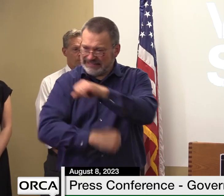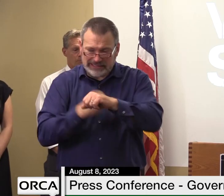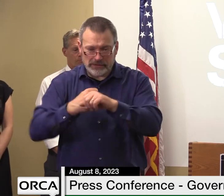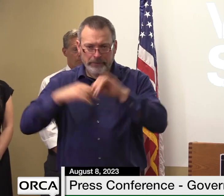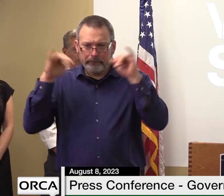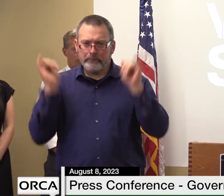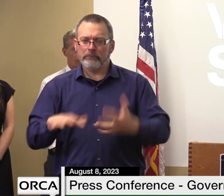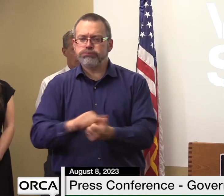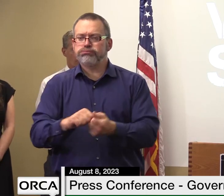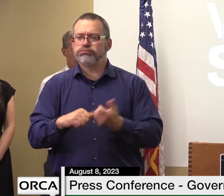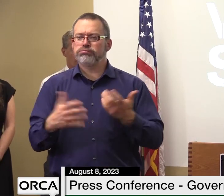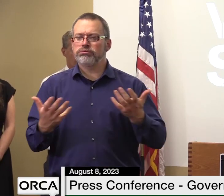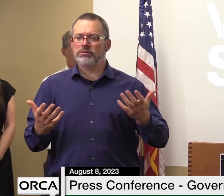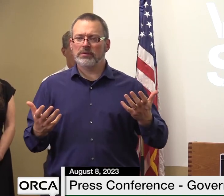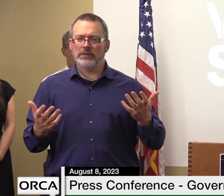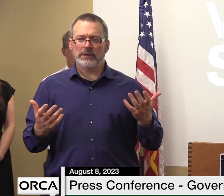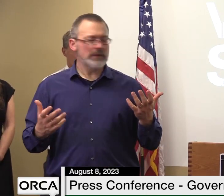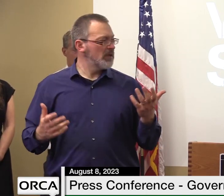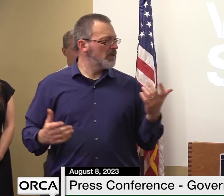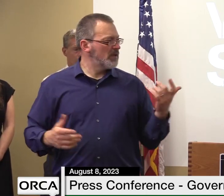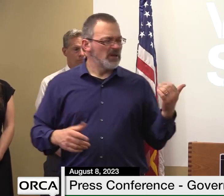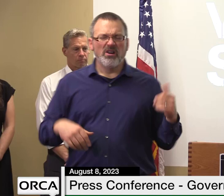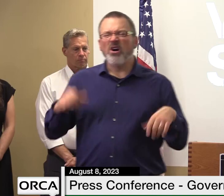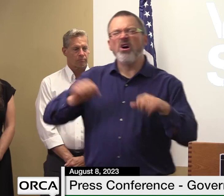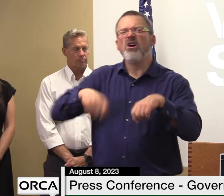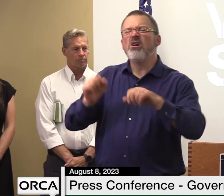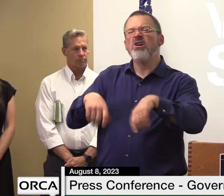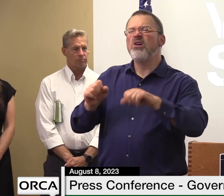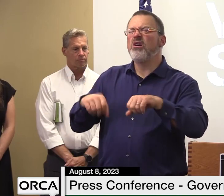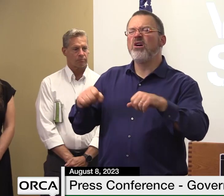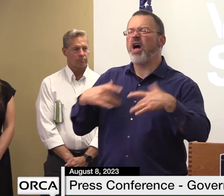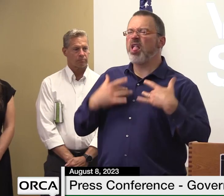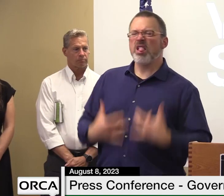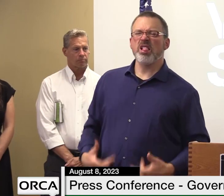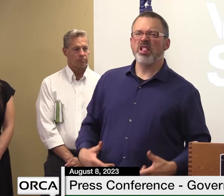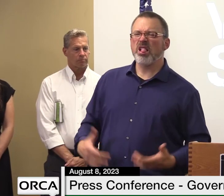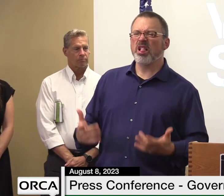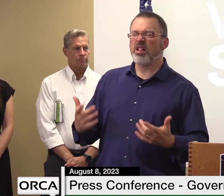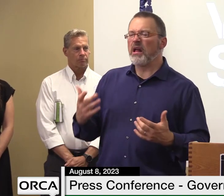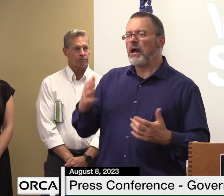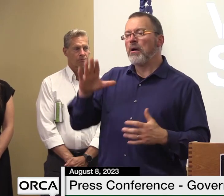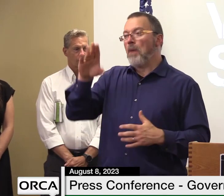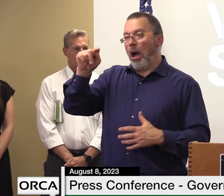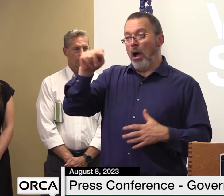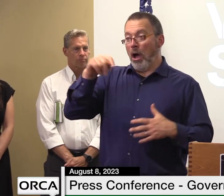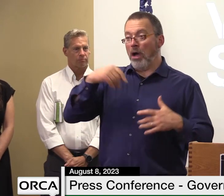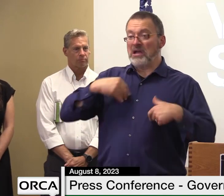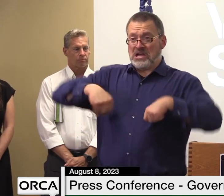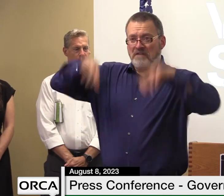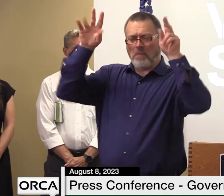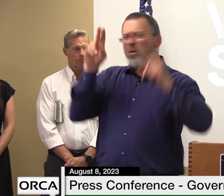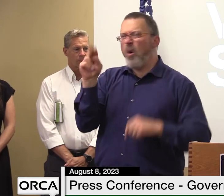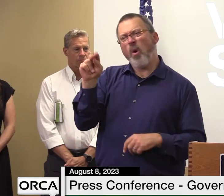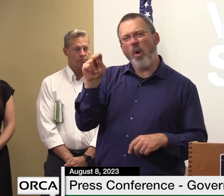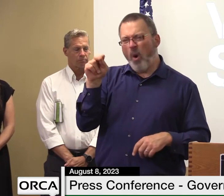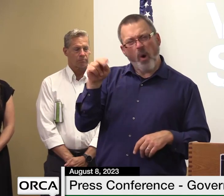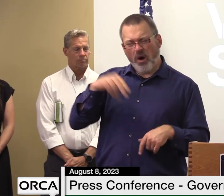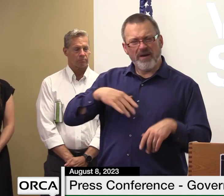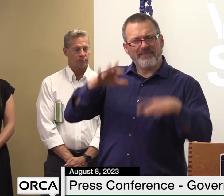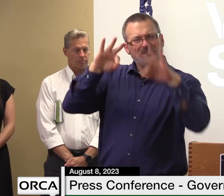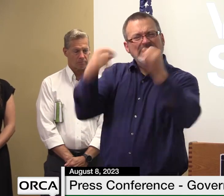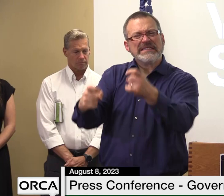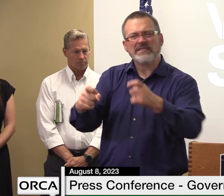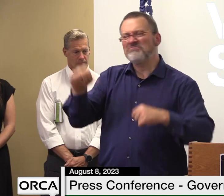many respects um but but we'll rebuild and we built it this time we'll rebuild it again um